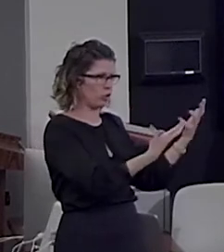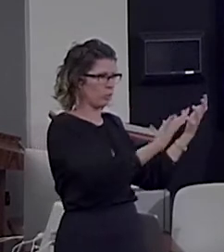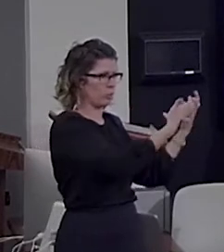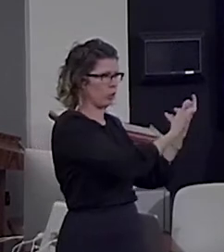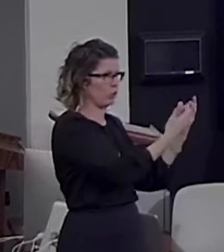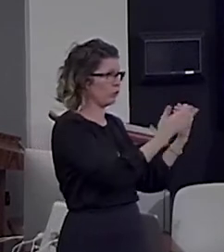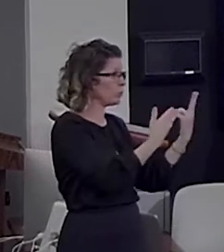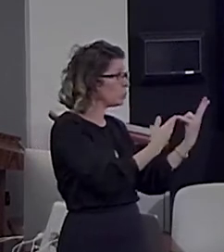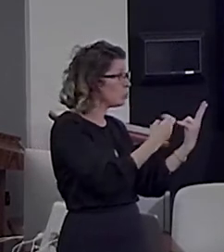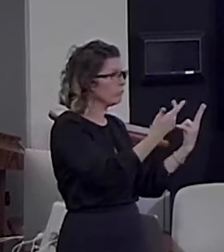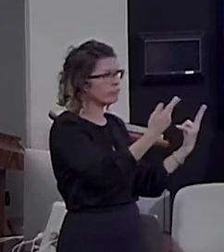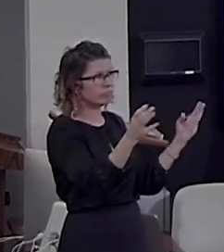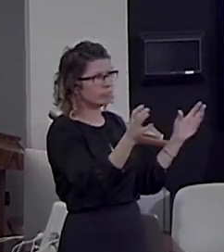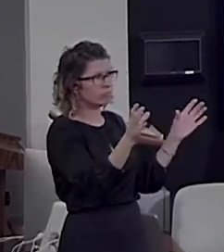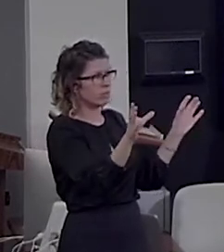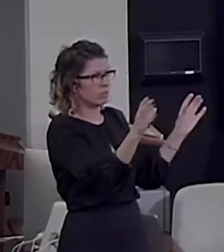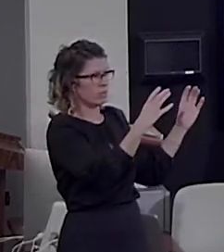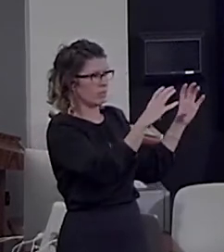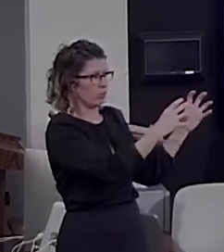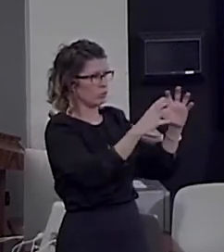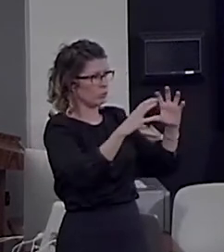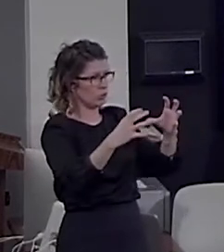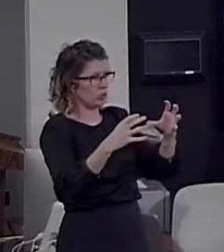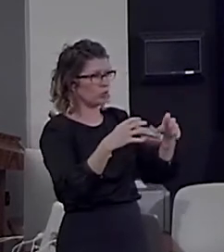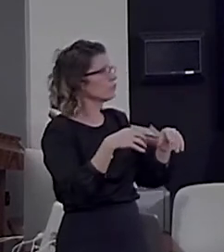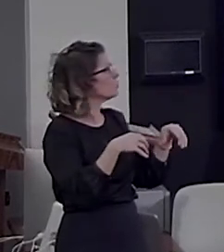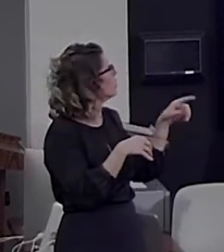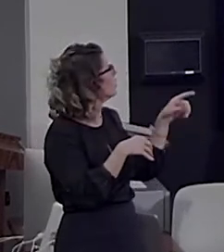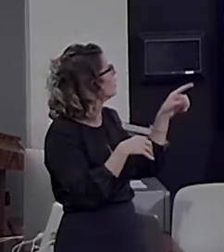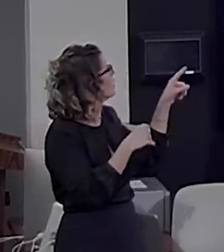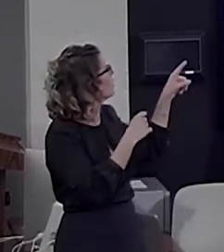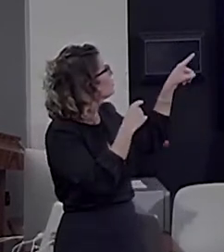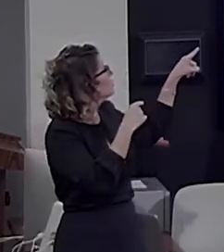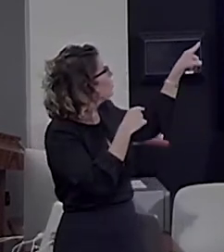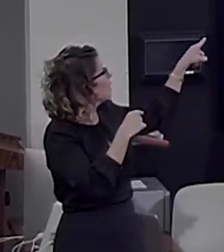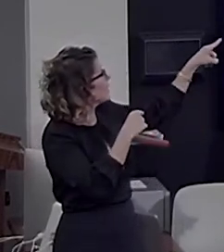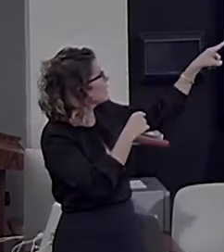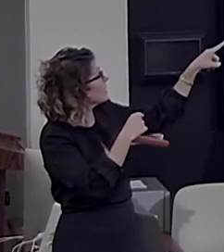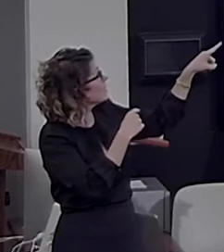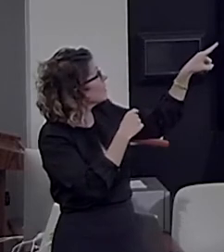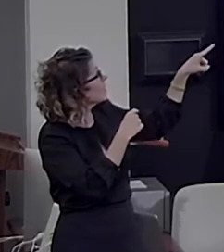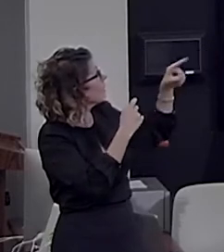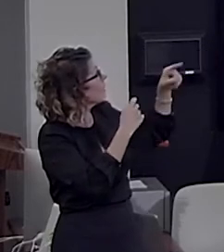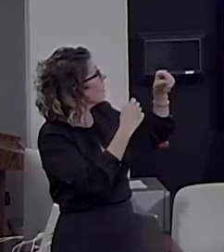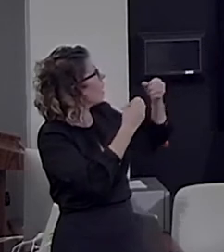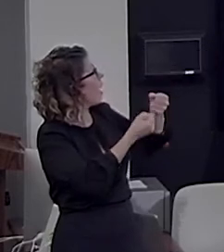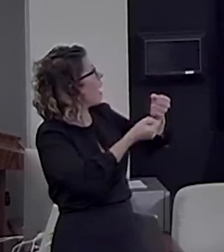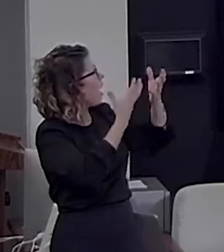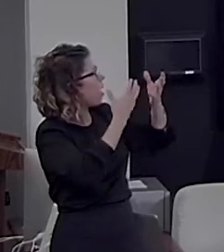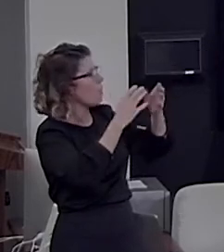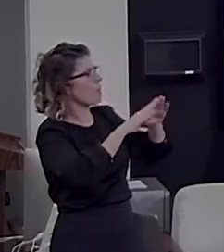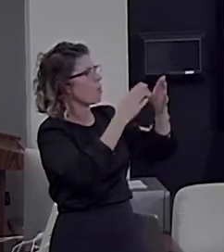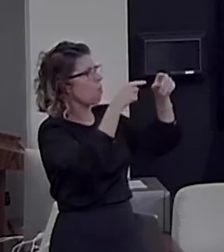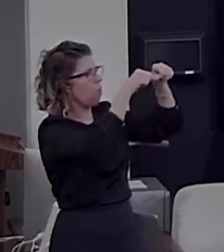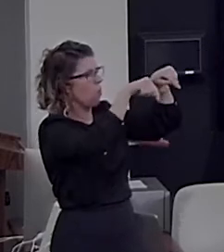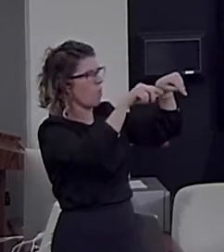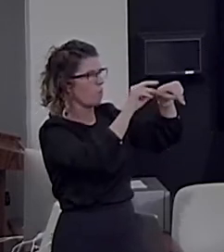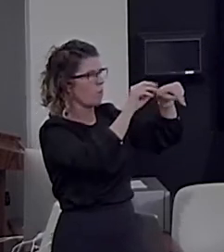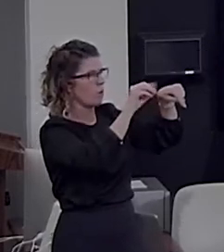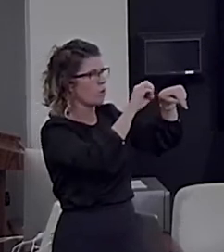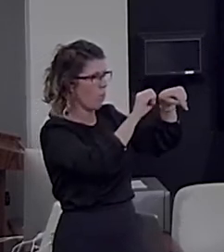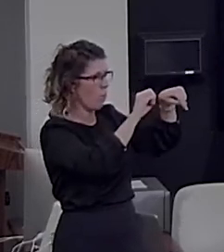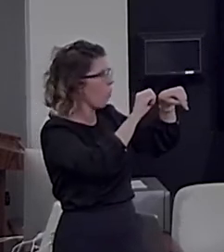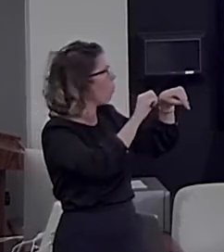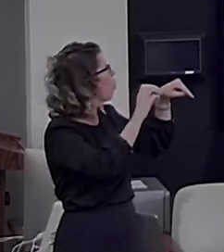this idea? Well, I think we can in our study, because for the moment, I've shown you this effect of the total number of open nodes here, but we can track the number of